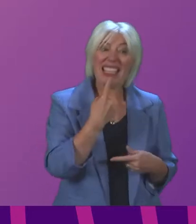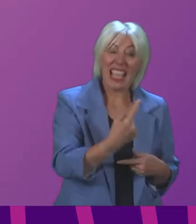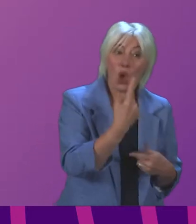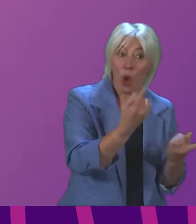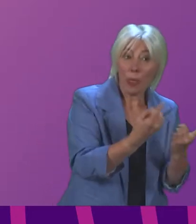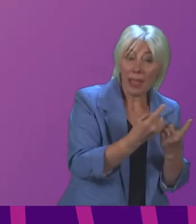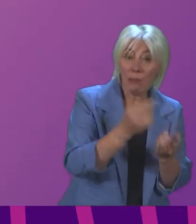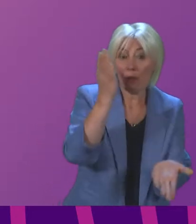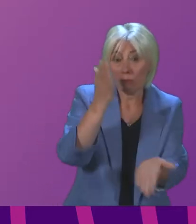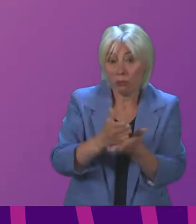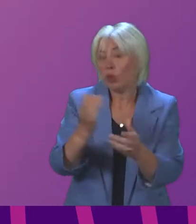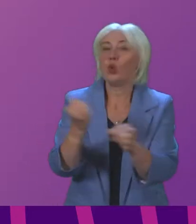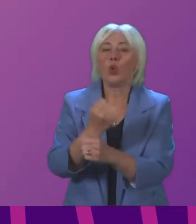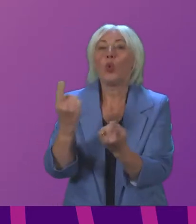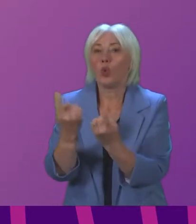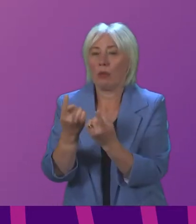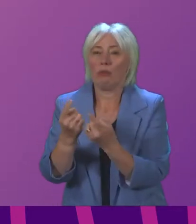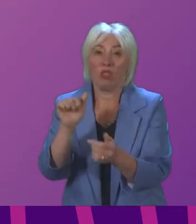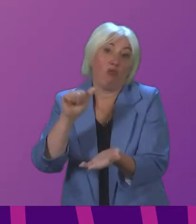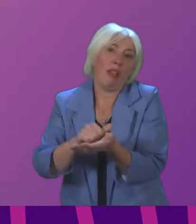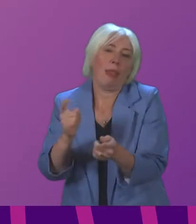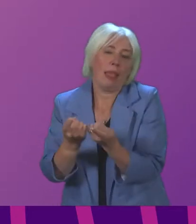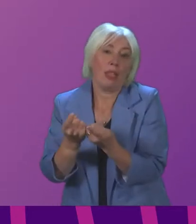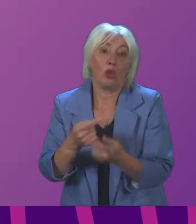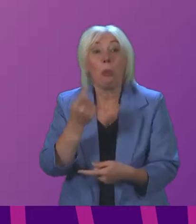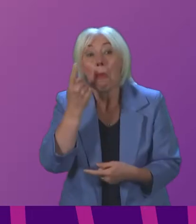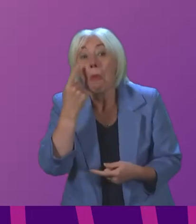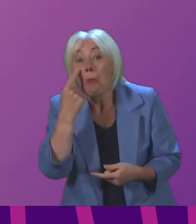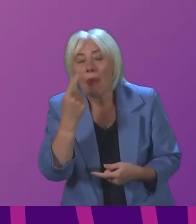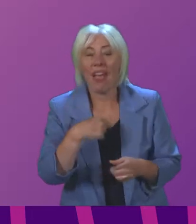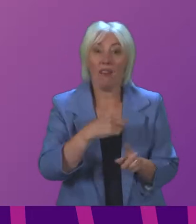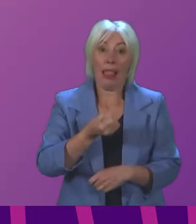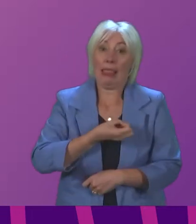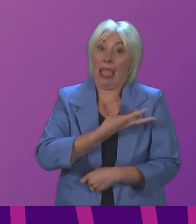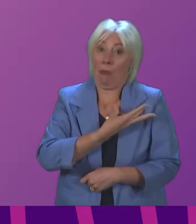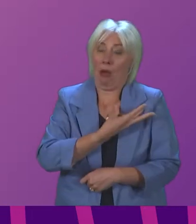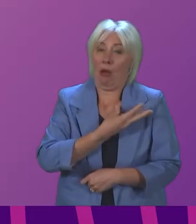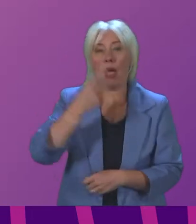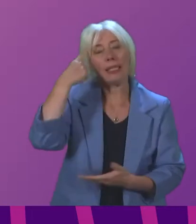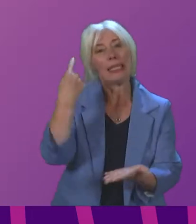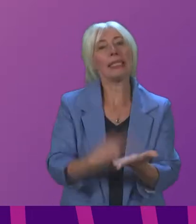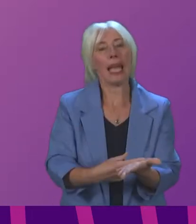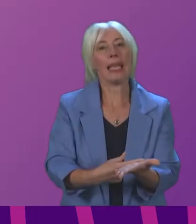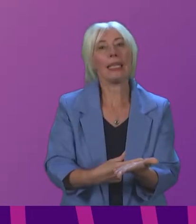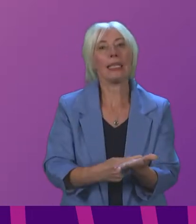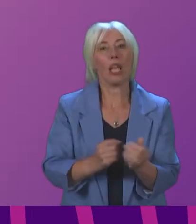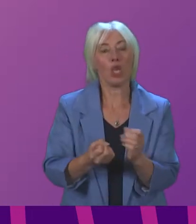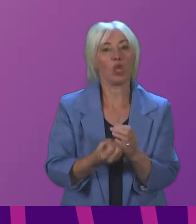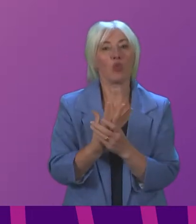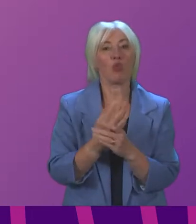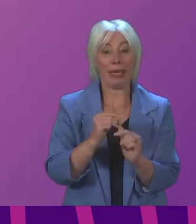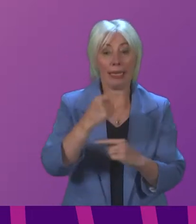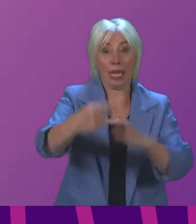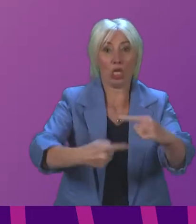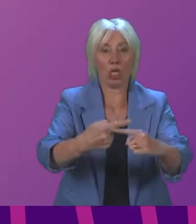Party about that question we just wait and see what comes there because if the Labour Party decides in the spring of next year